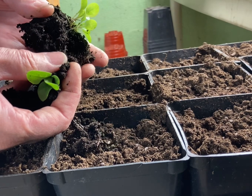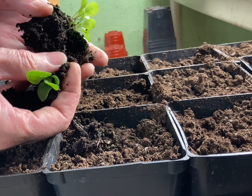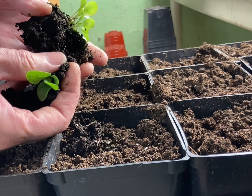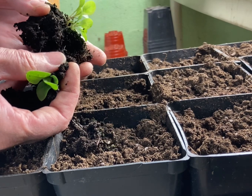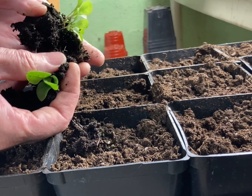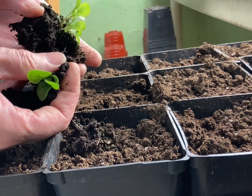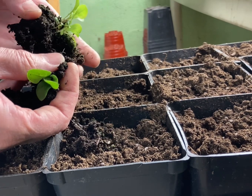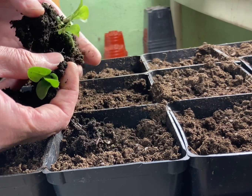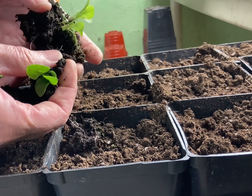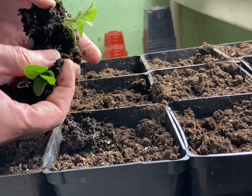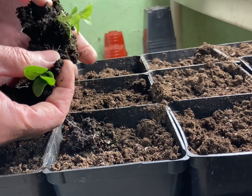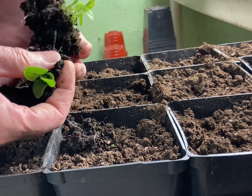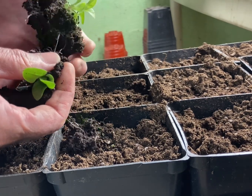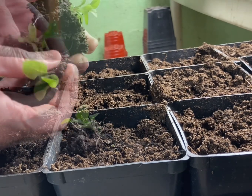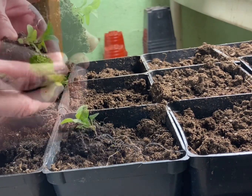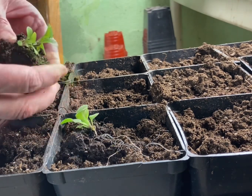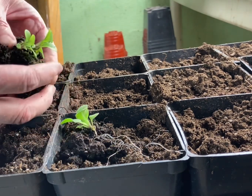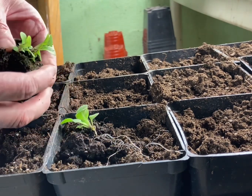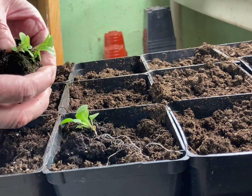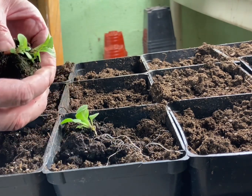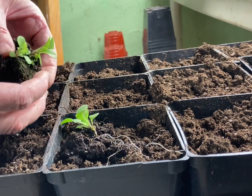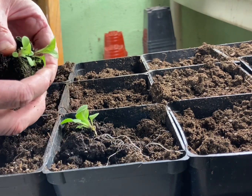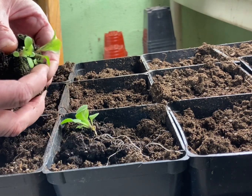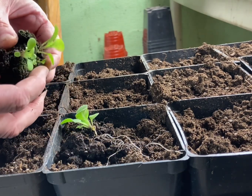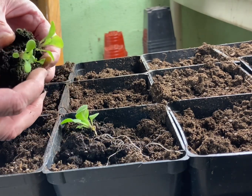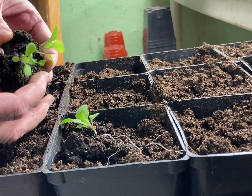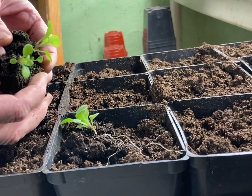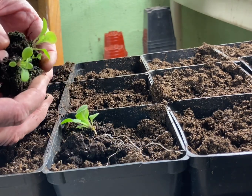so so